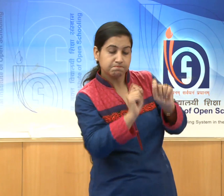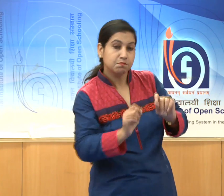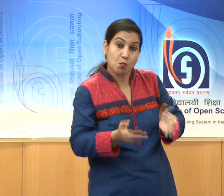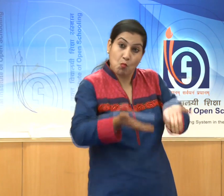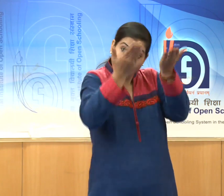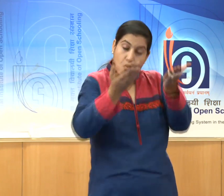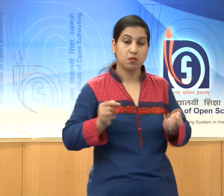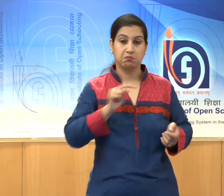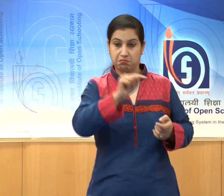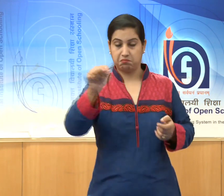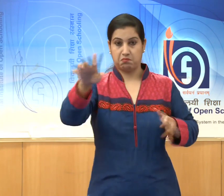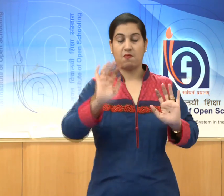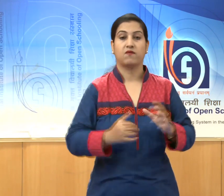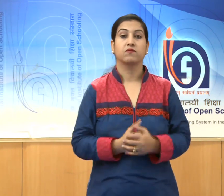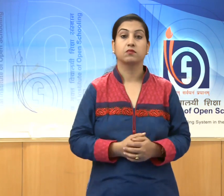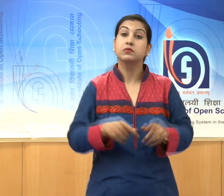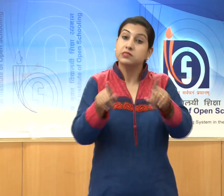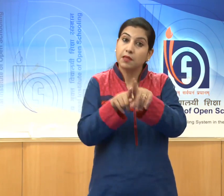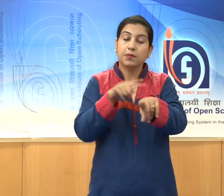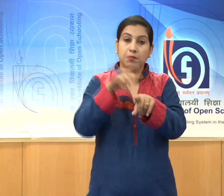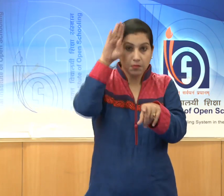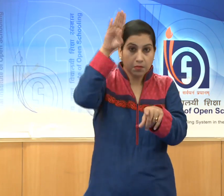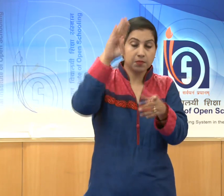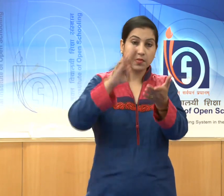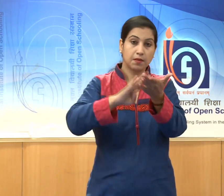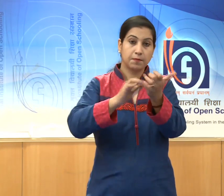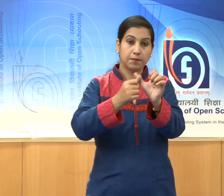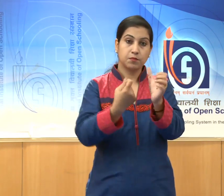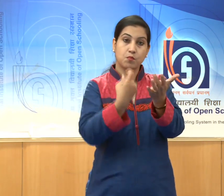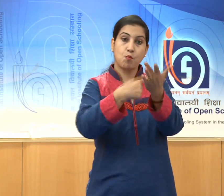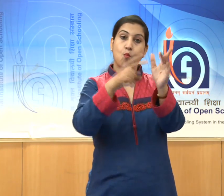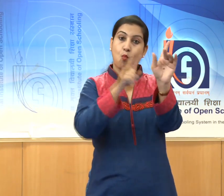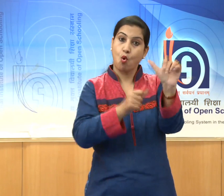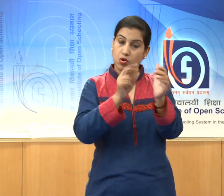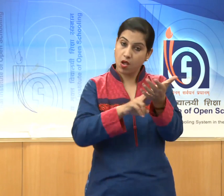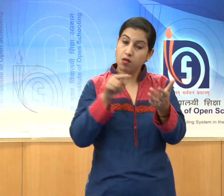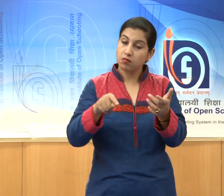The Mauryan period was followed